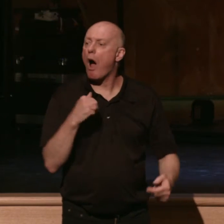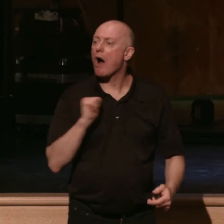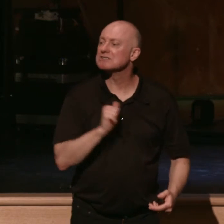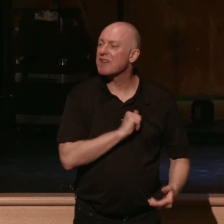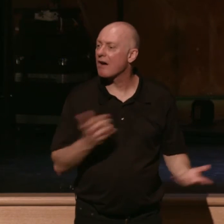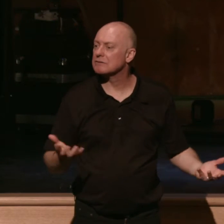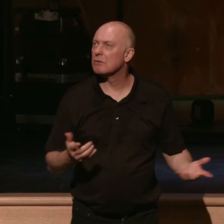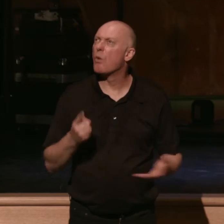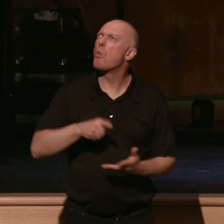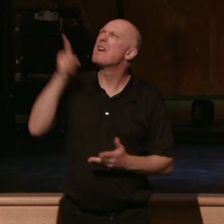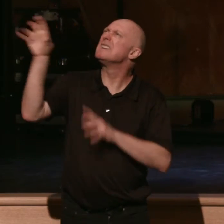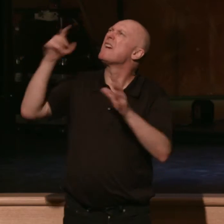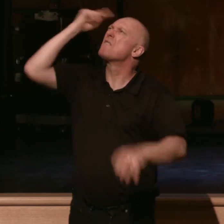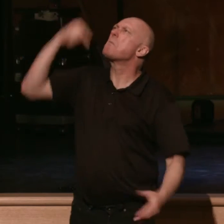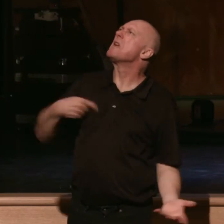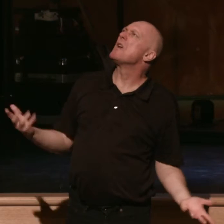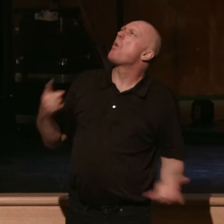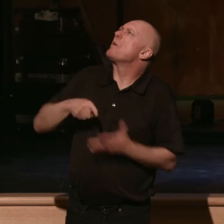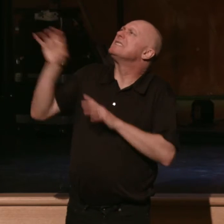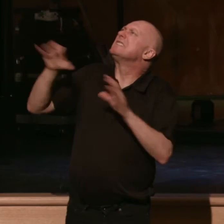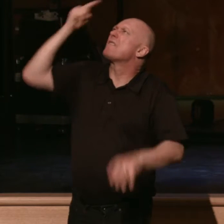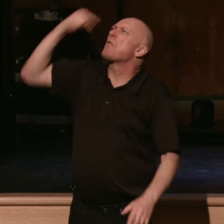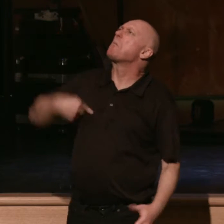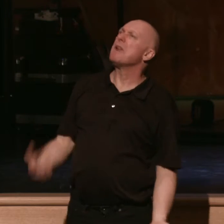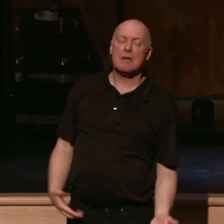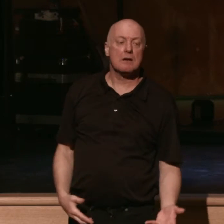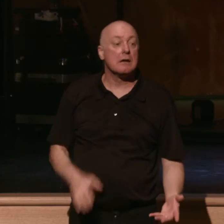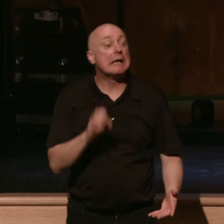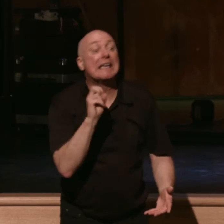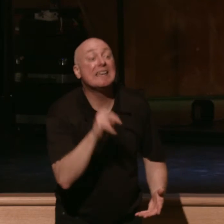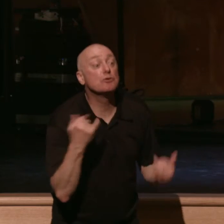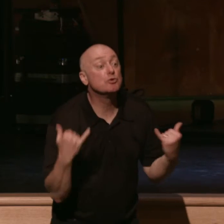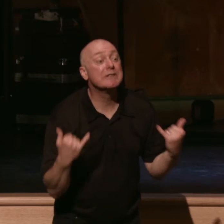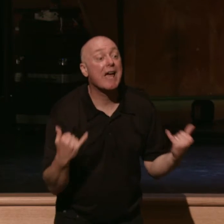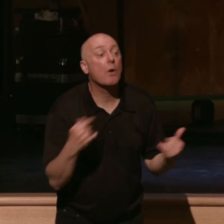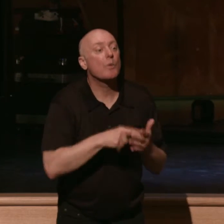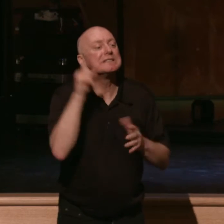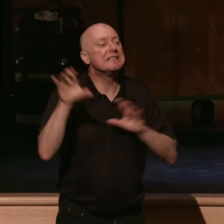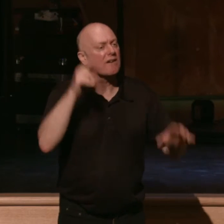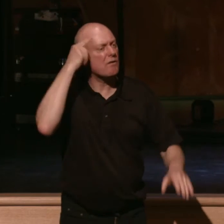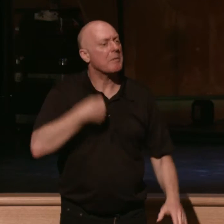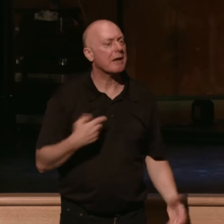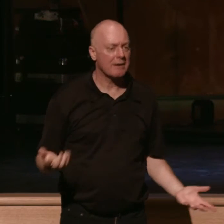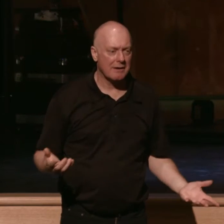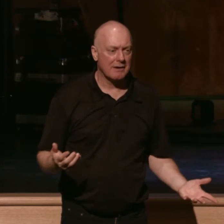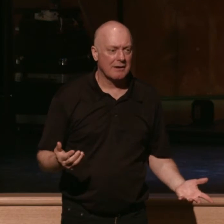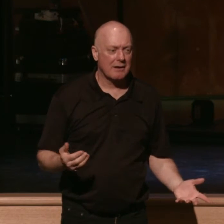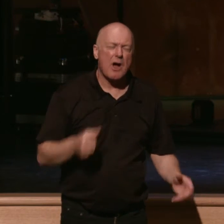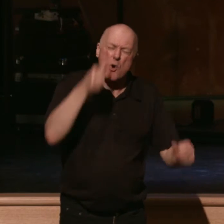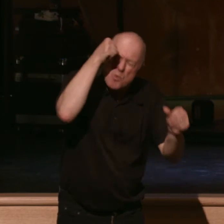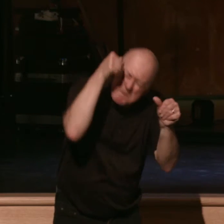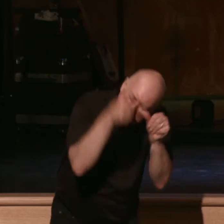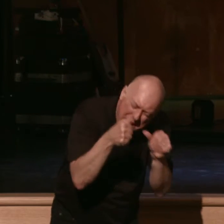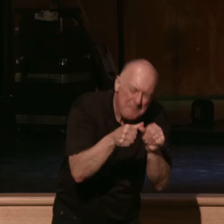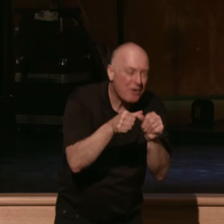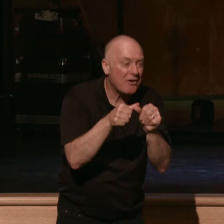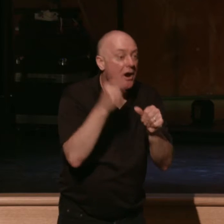for me? What has he done for me even just today? We've to remember God's deeds but then Moses goes on. We also have to